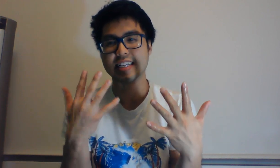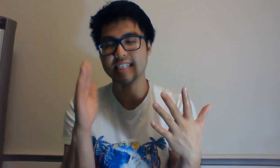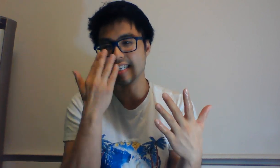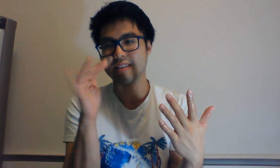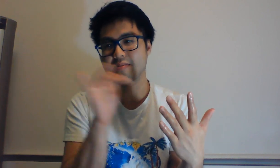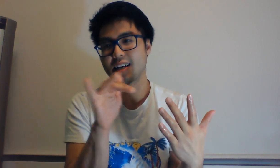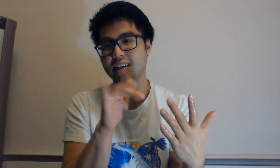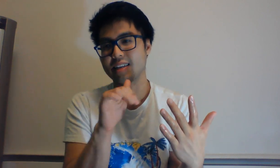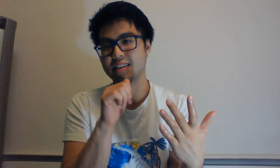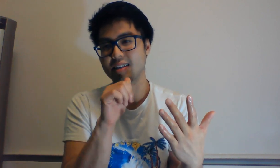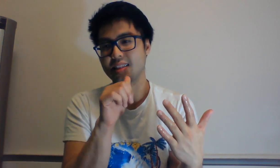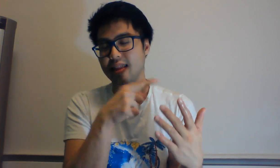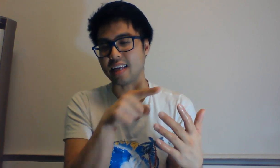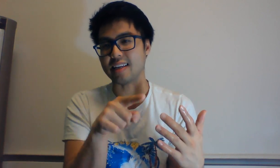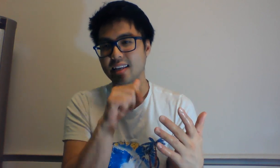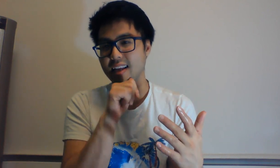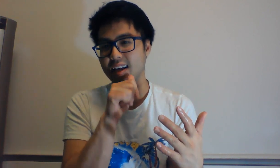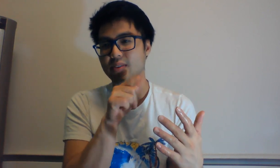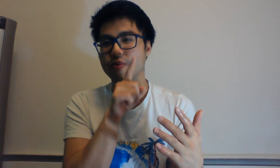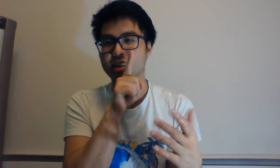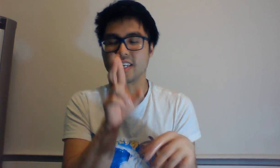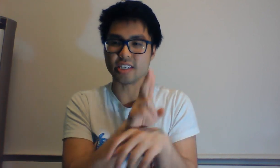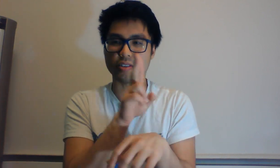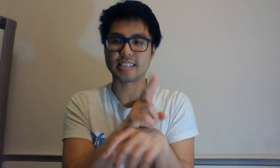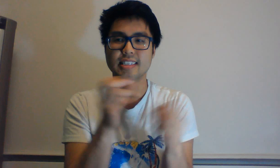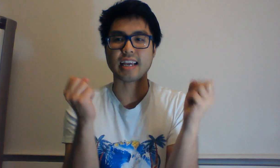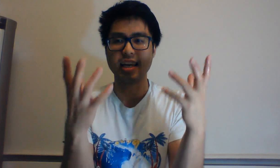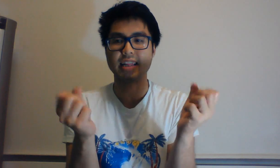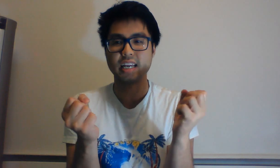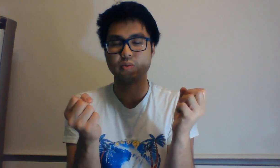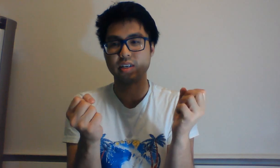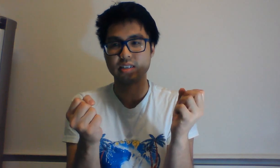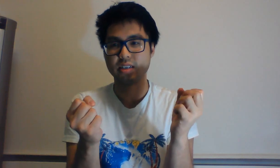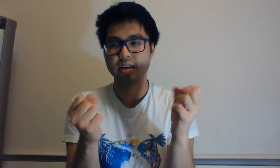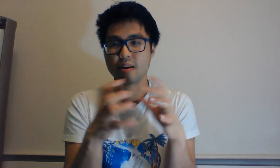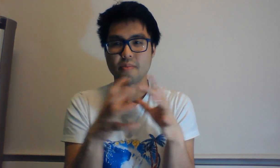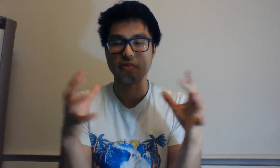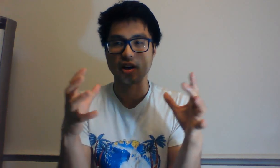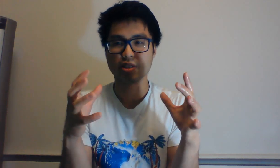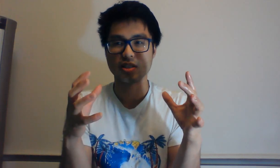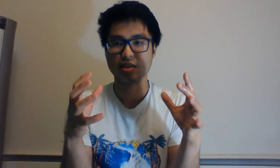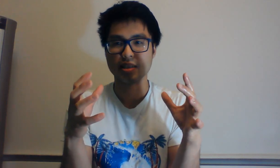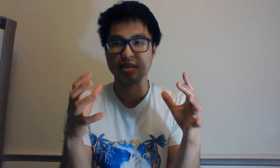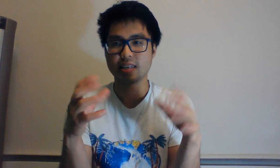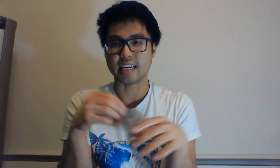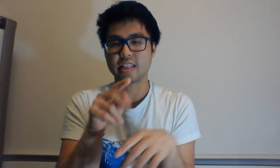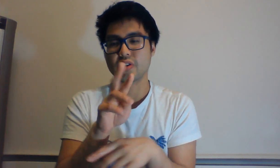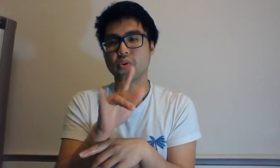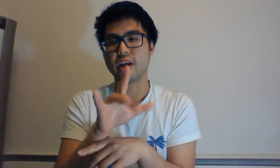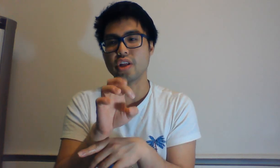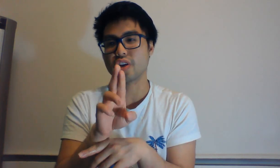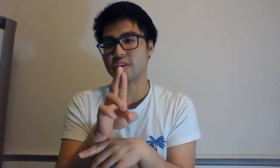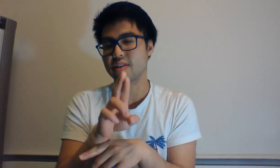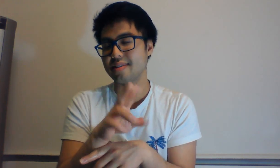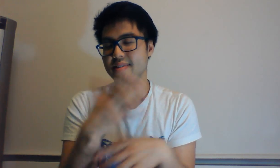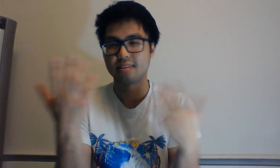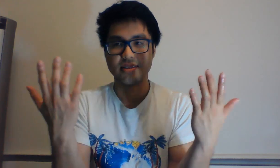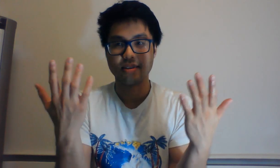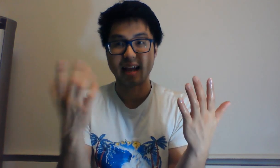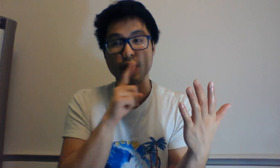it seems like they do not really need to start late with much in the trailer. I really